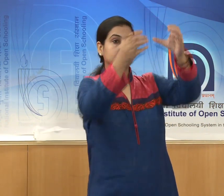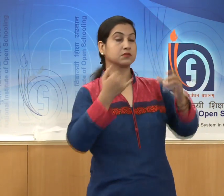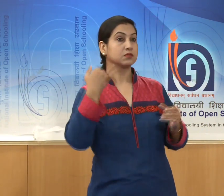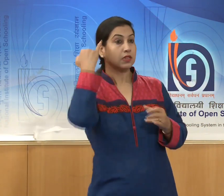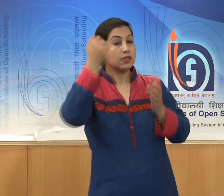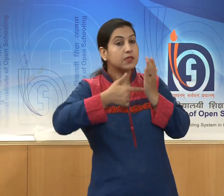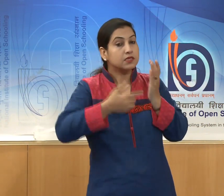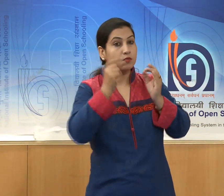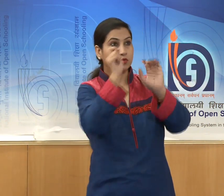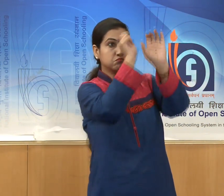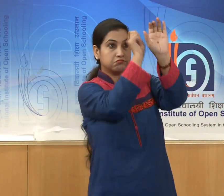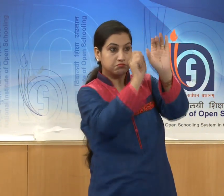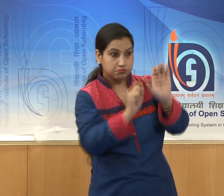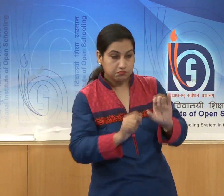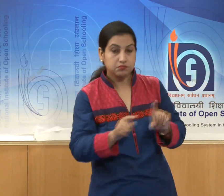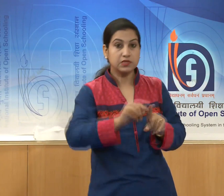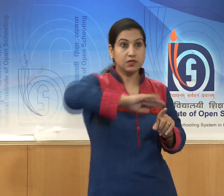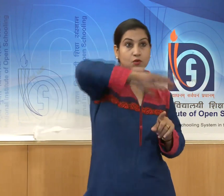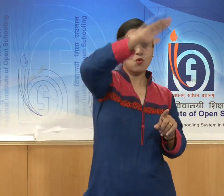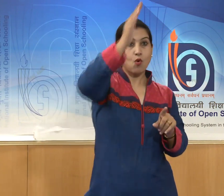and tablets.